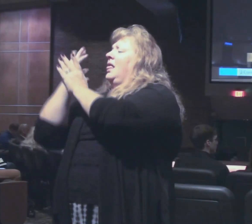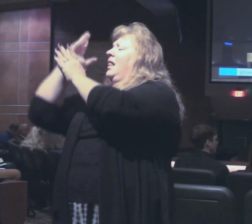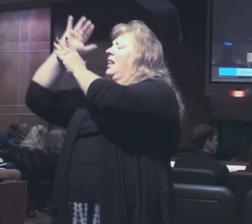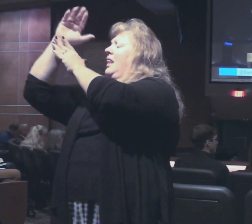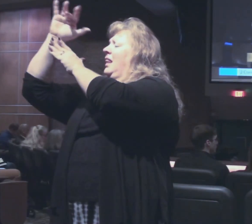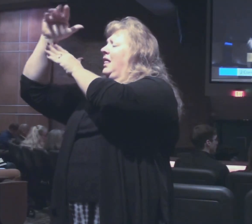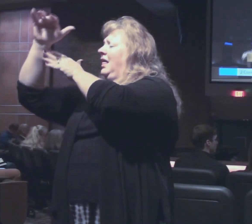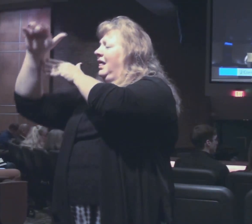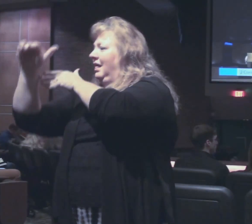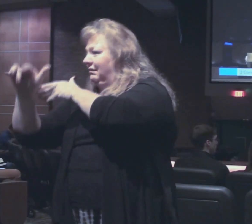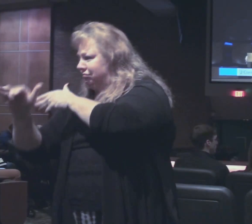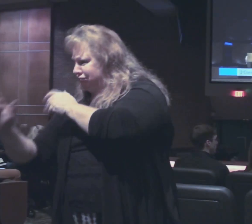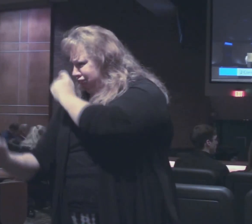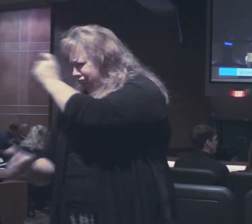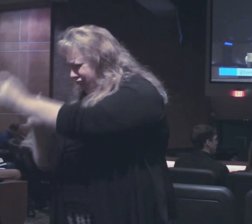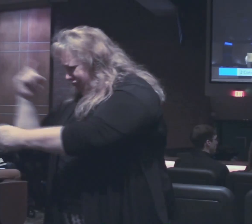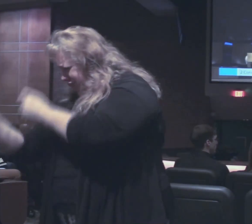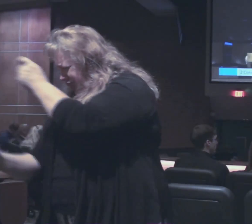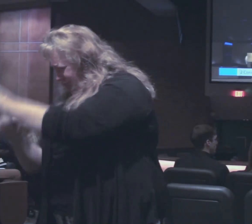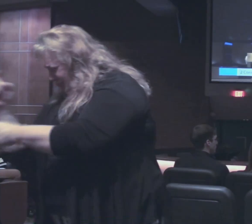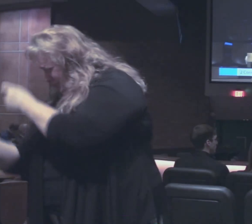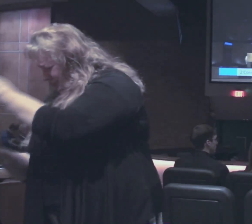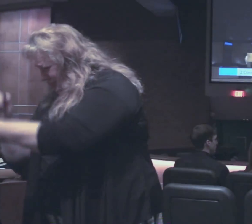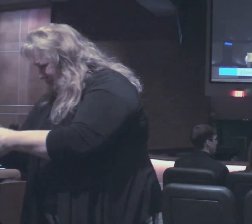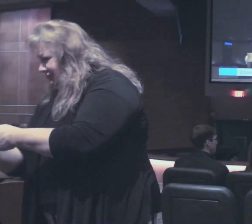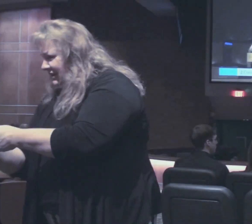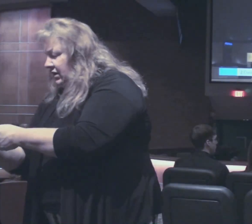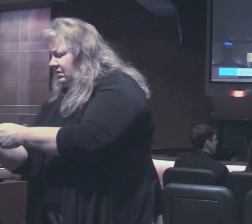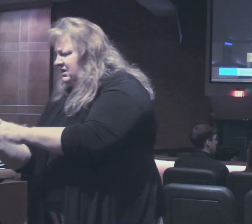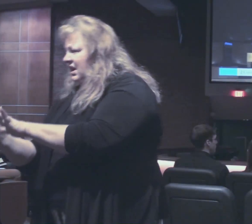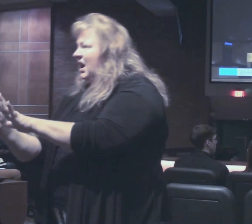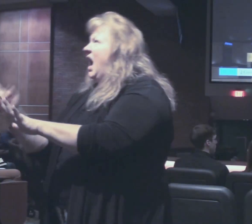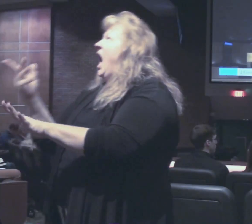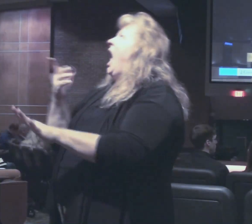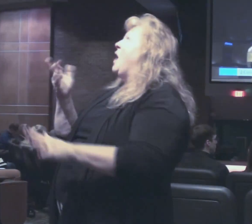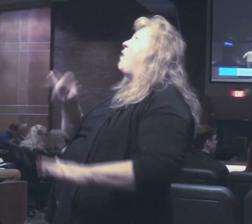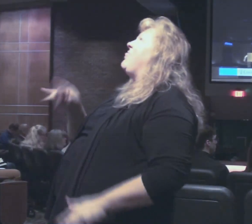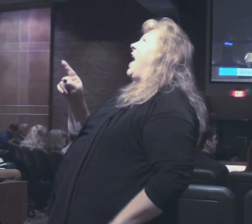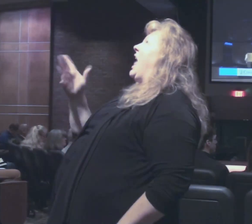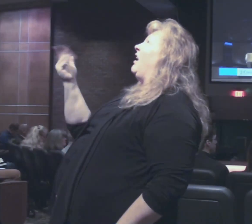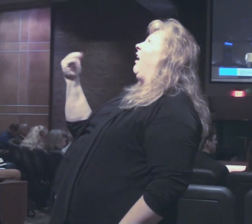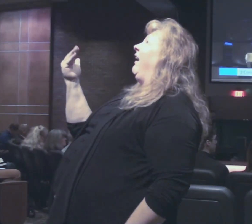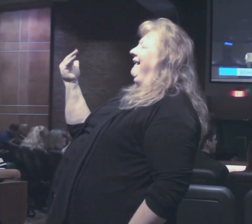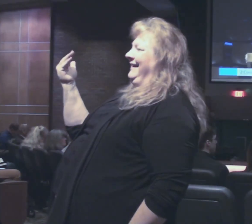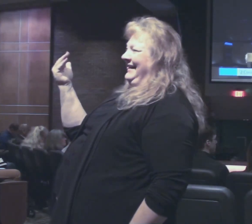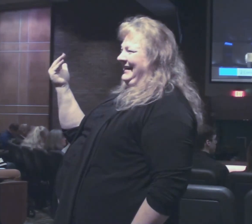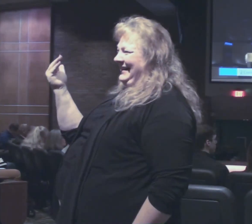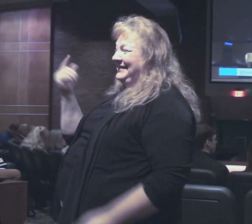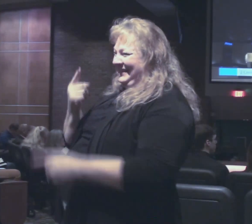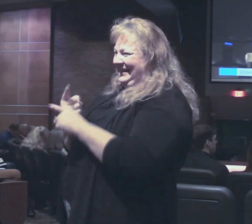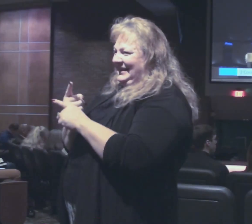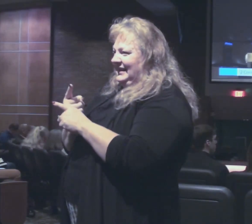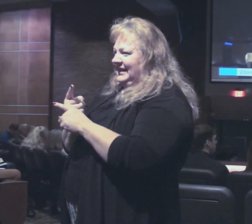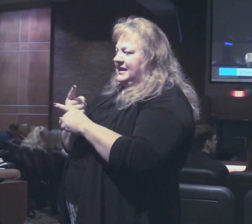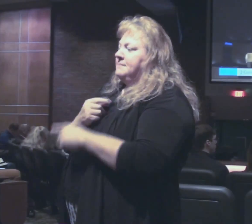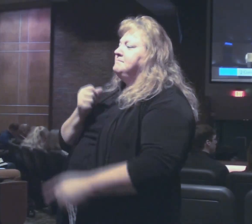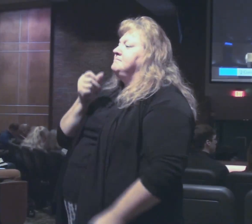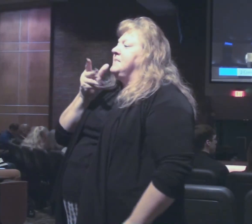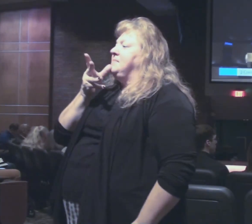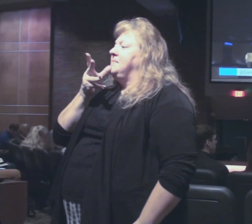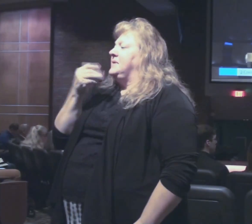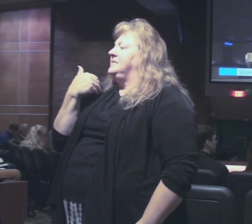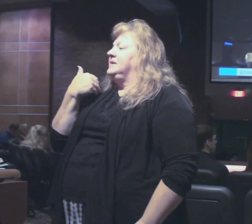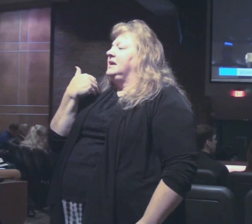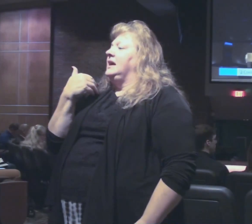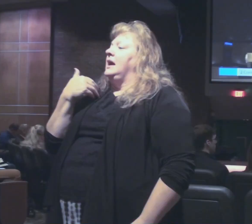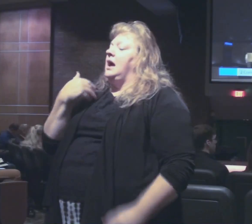abundance of material things I know we say Lord I want to be one of those my mother used to say